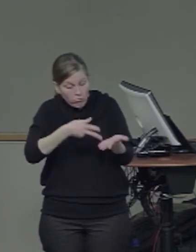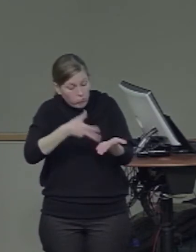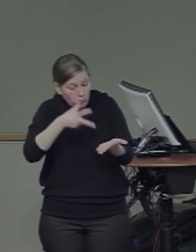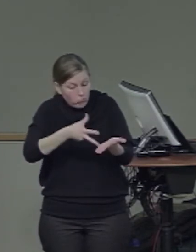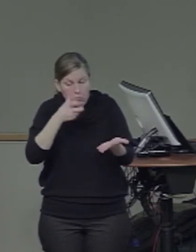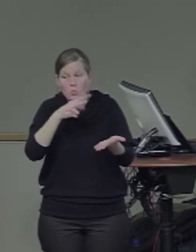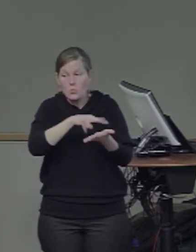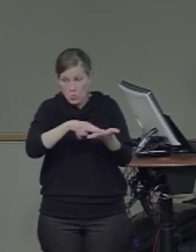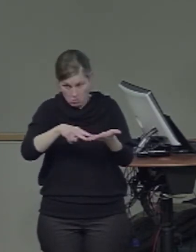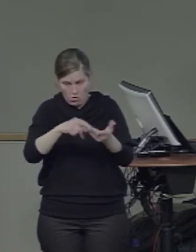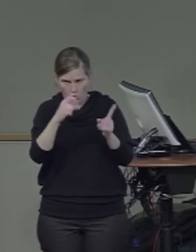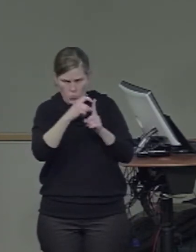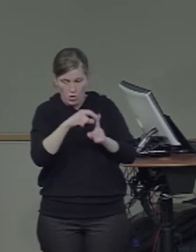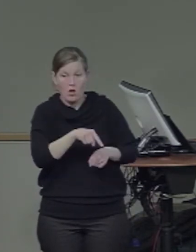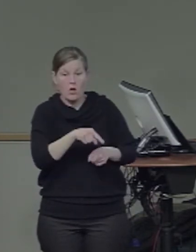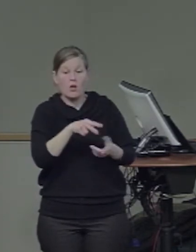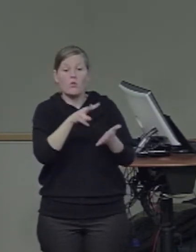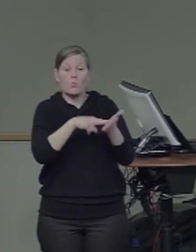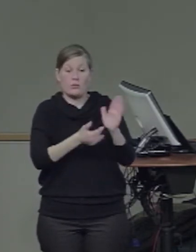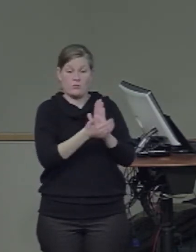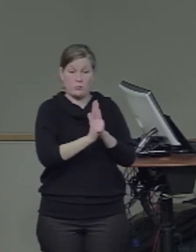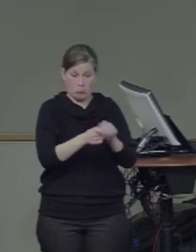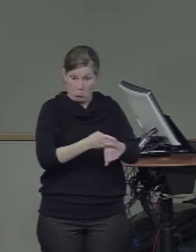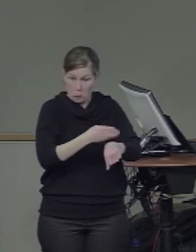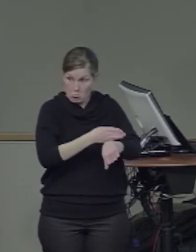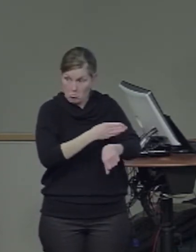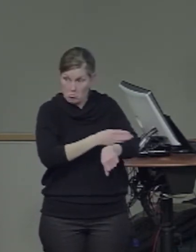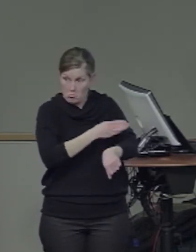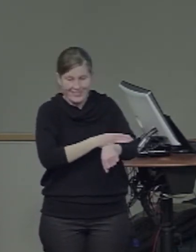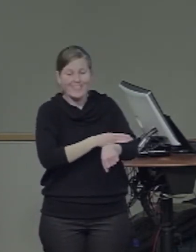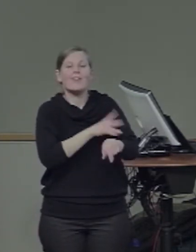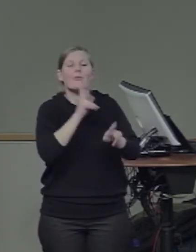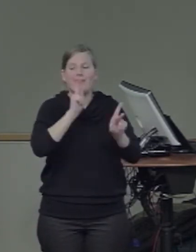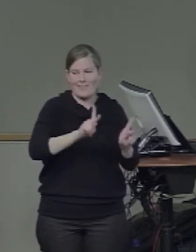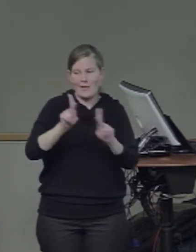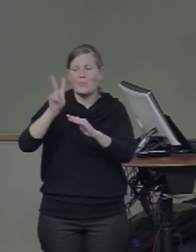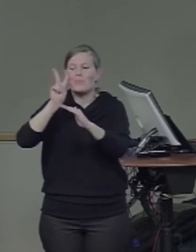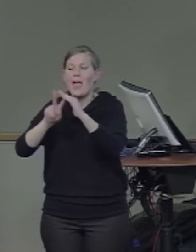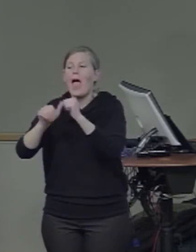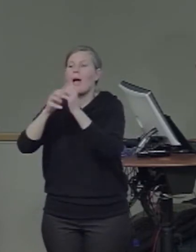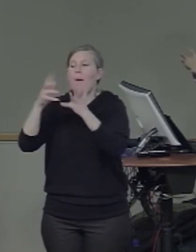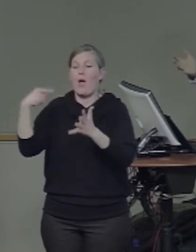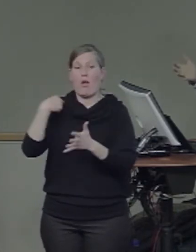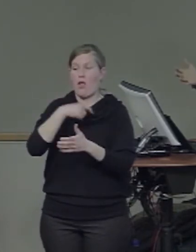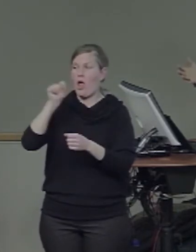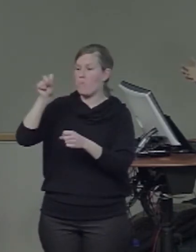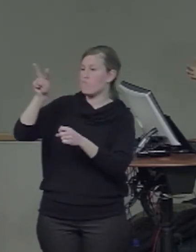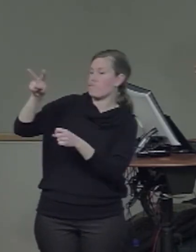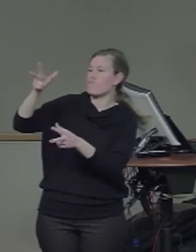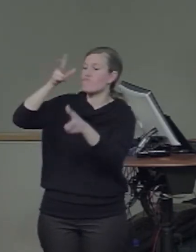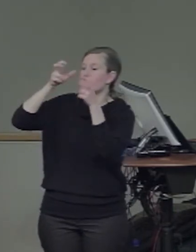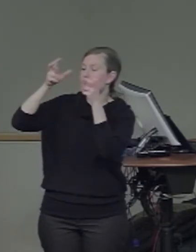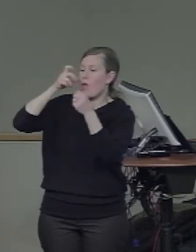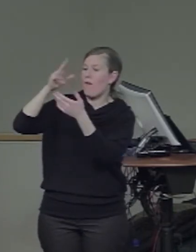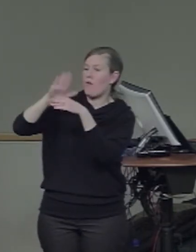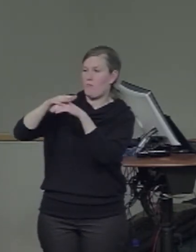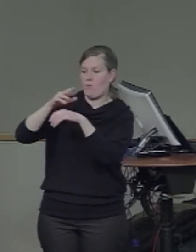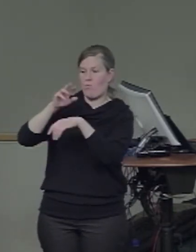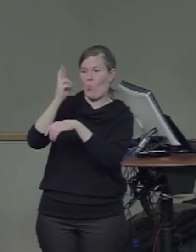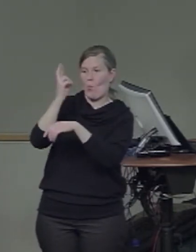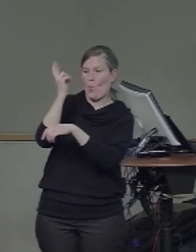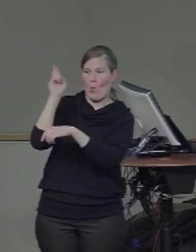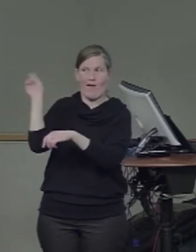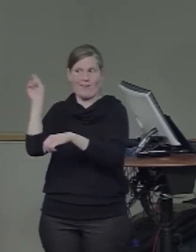that predicts the degree to which their face system is lateralized. again, domains that you would have thought are independent